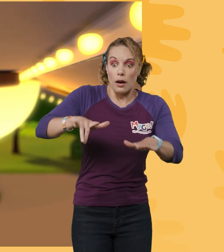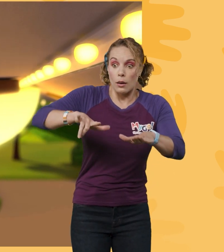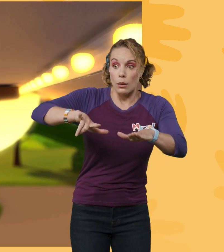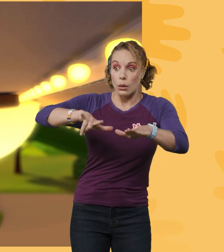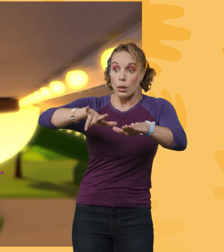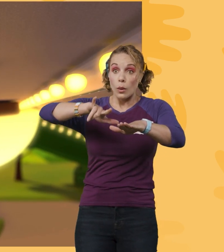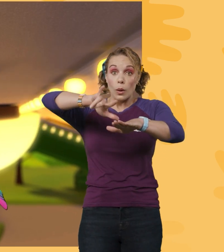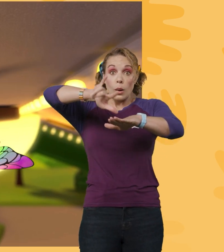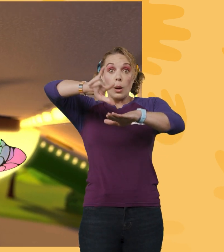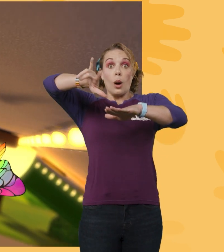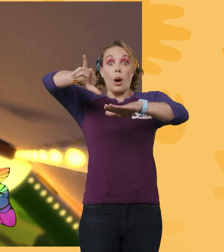Oh!